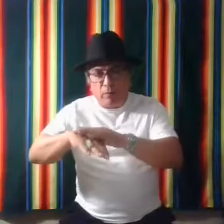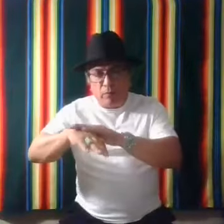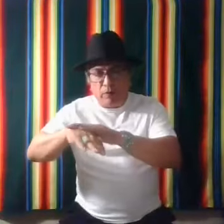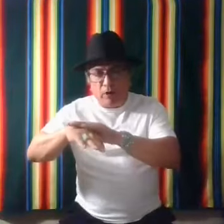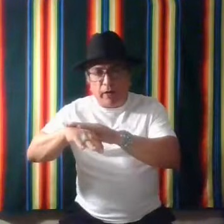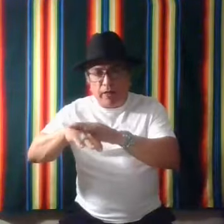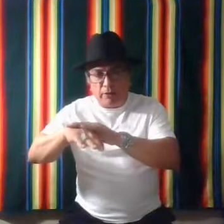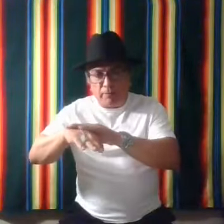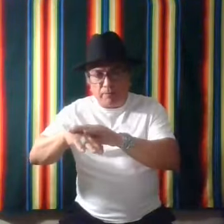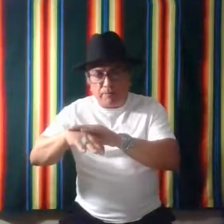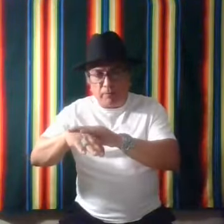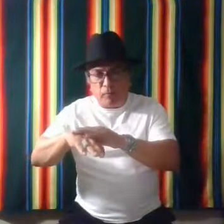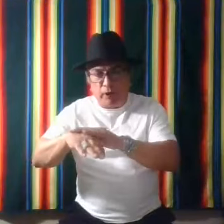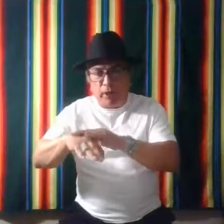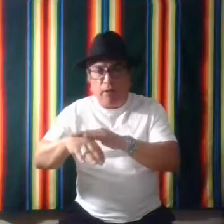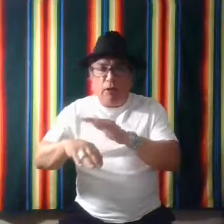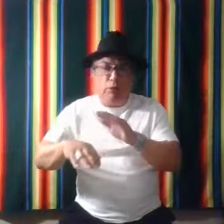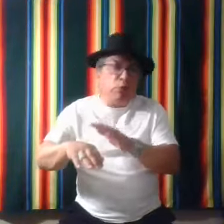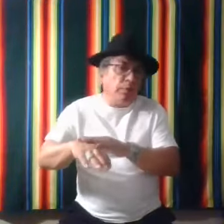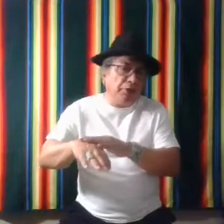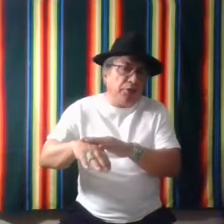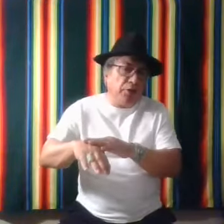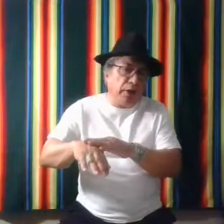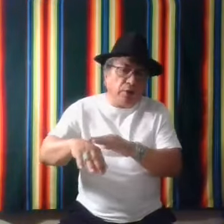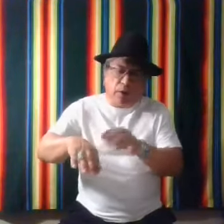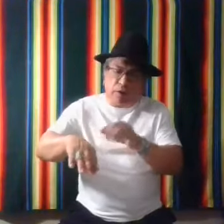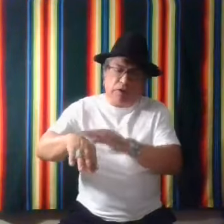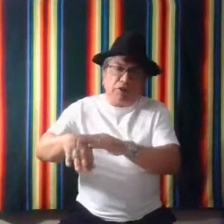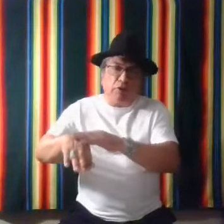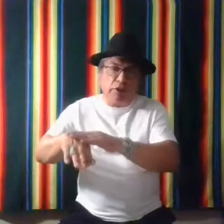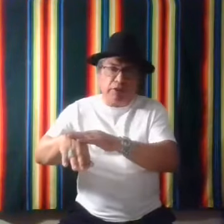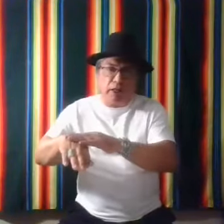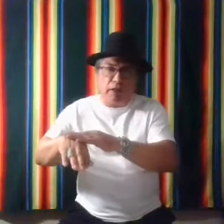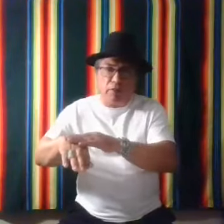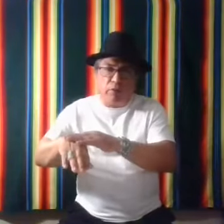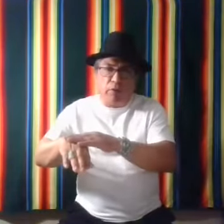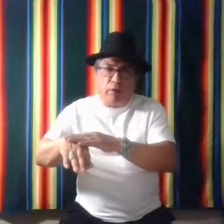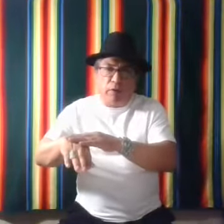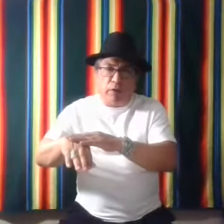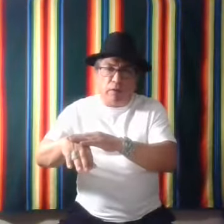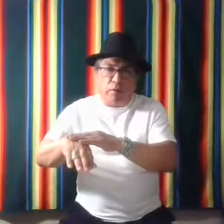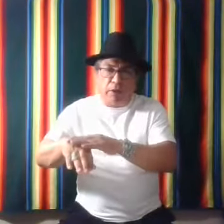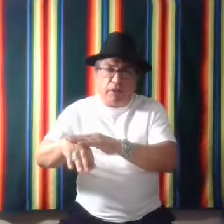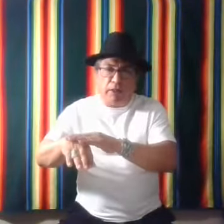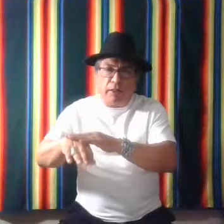With our hands. Okay. So we want to make sure that this is usually a sign for, uh, American Indian.